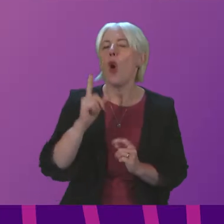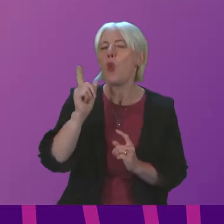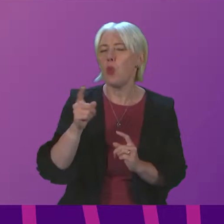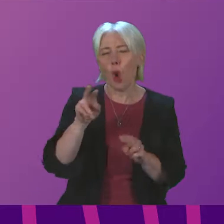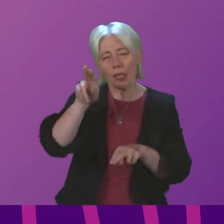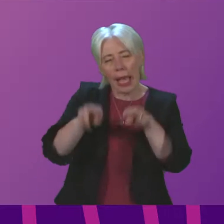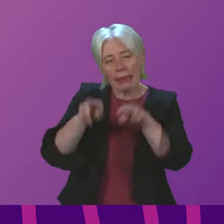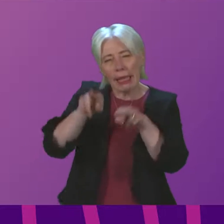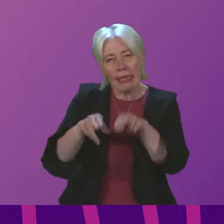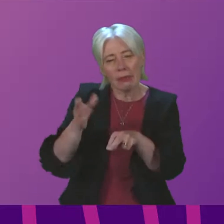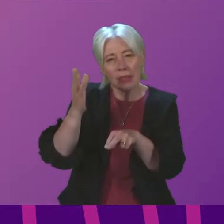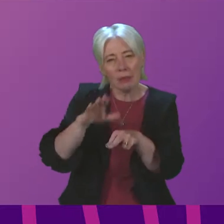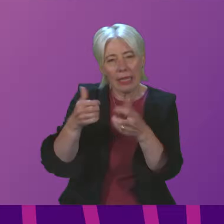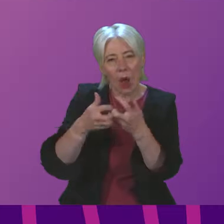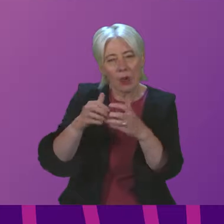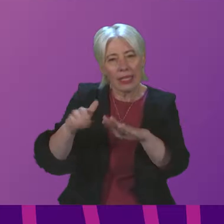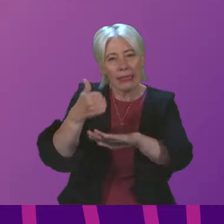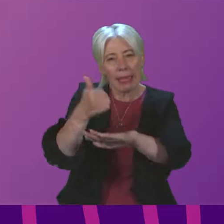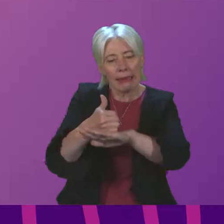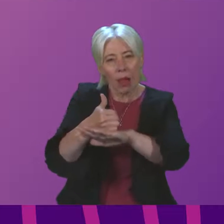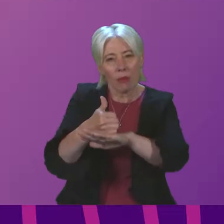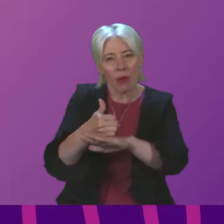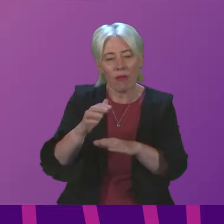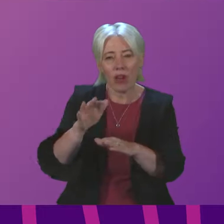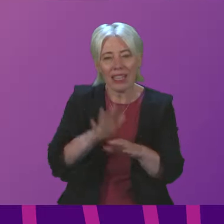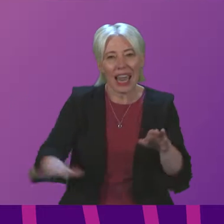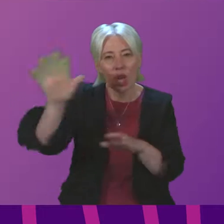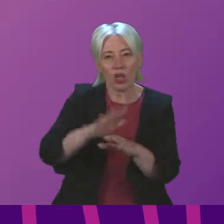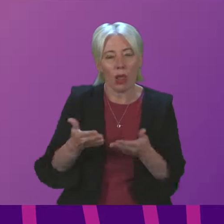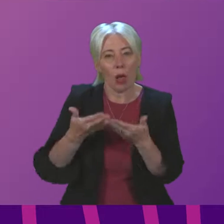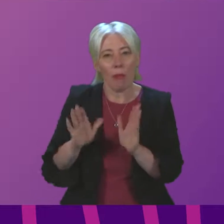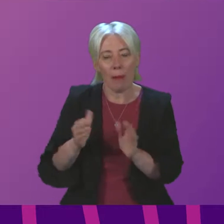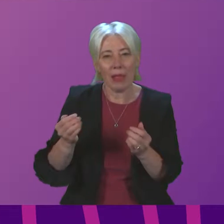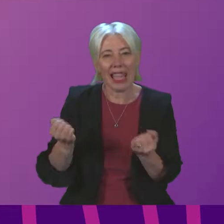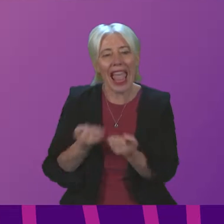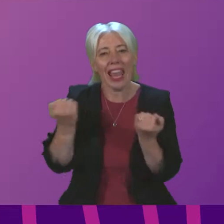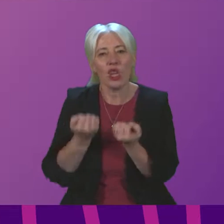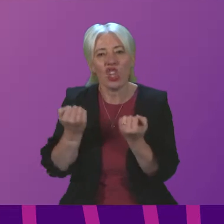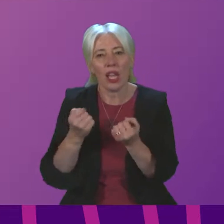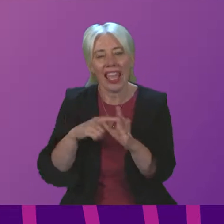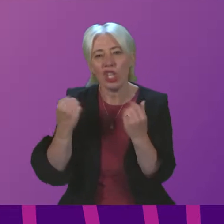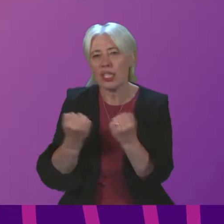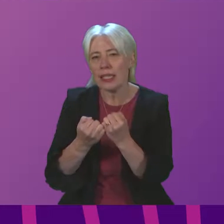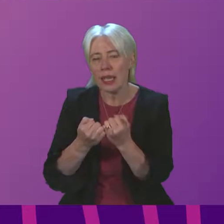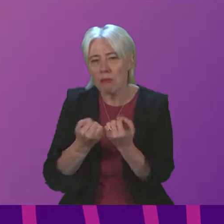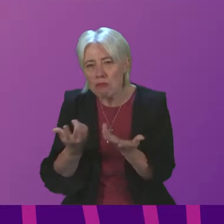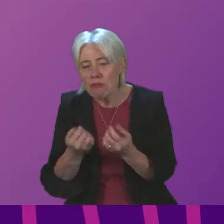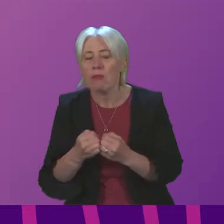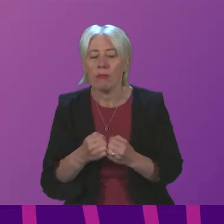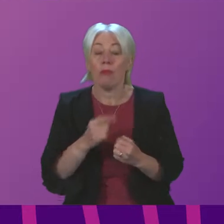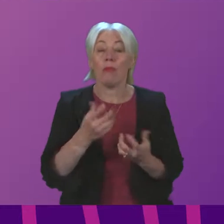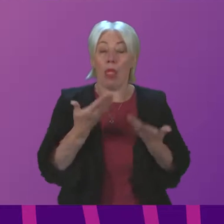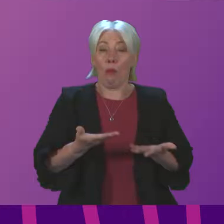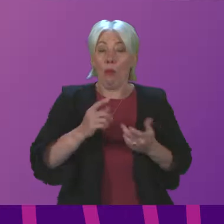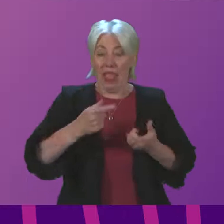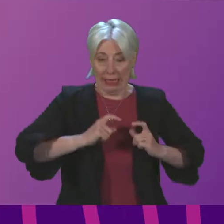assessment has been carried out regarding the setup costs of the National Public Energy Agency? The Secretary. Mr President Officer, that piece of work is